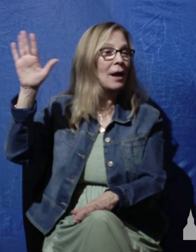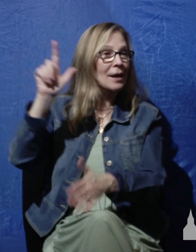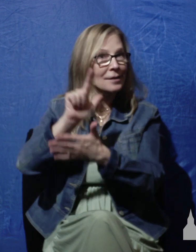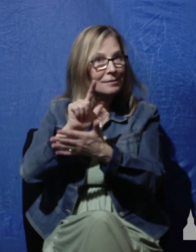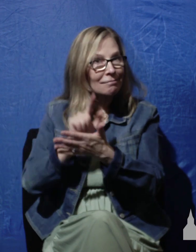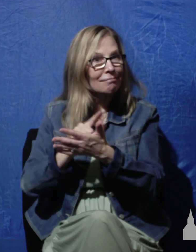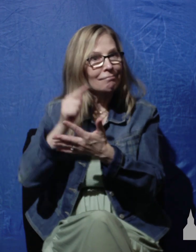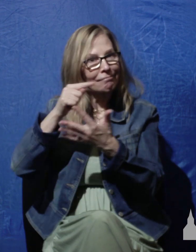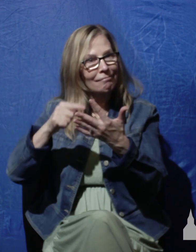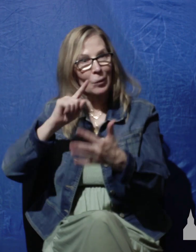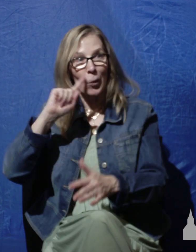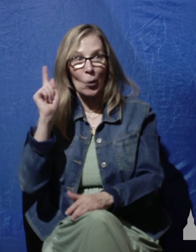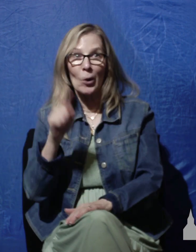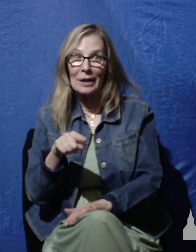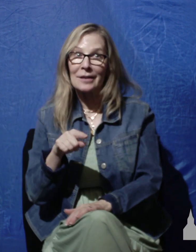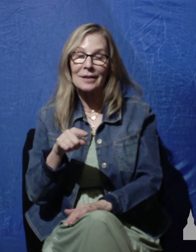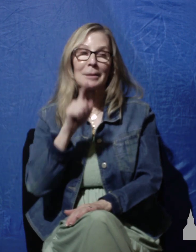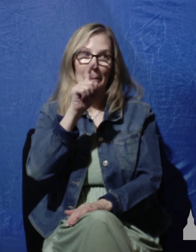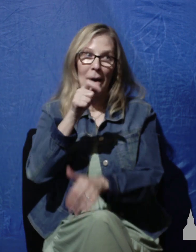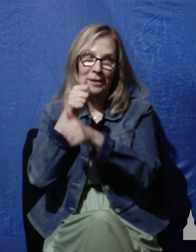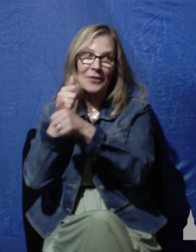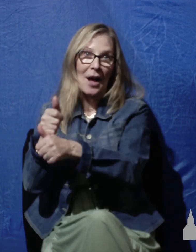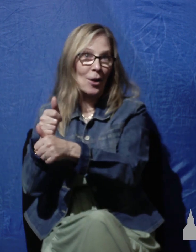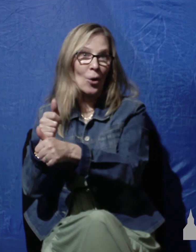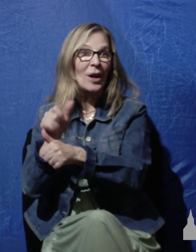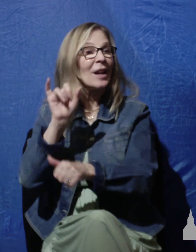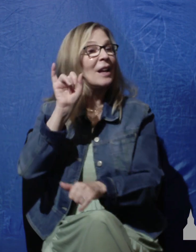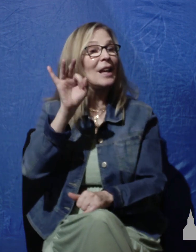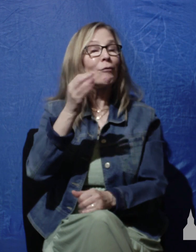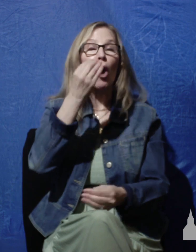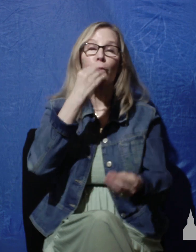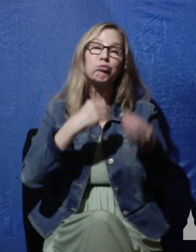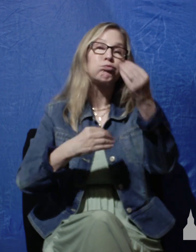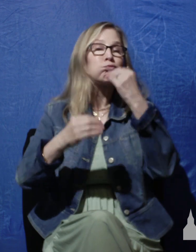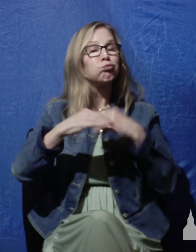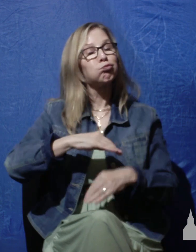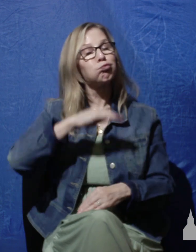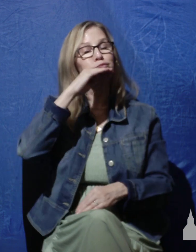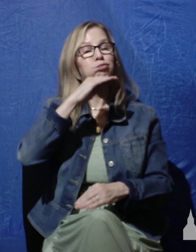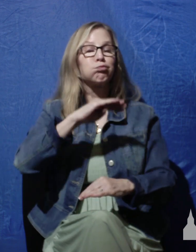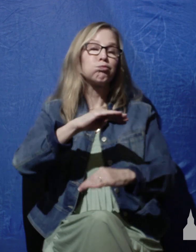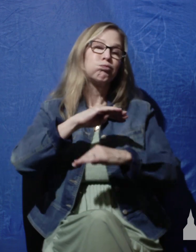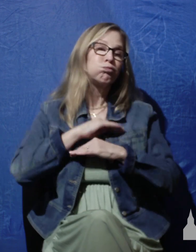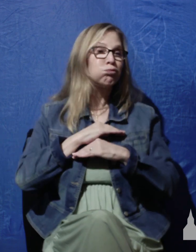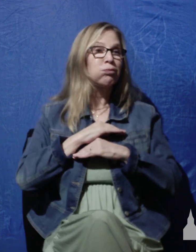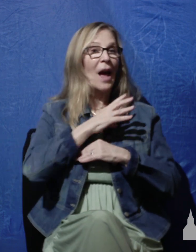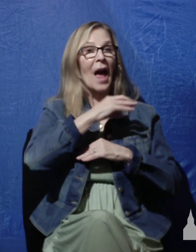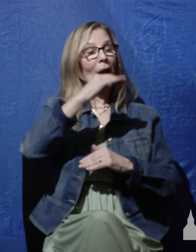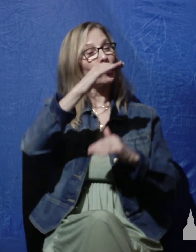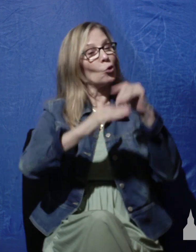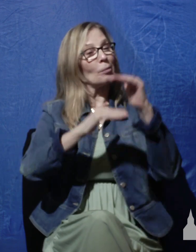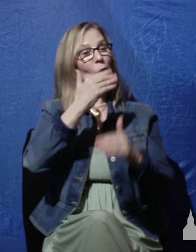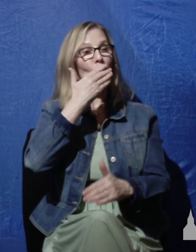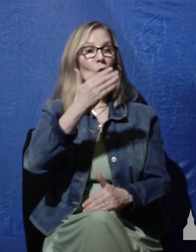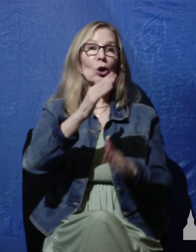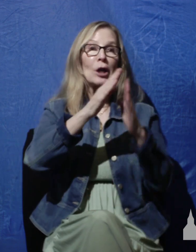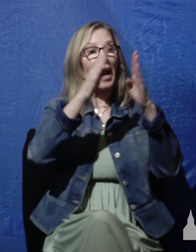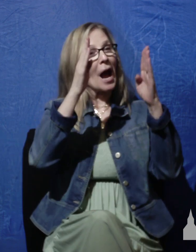statutes which I am commanding you today. Otherwise, when you have eaten and are satisfied and have built good houses and lived in them, and when your